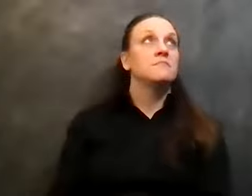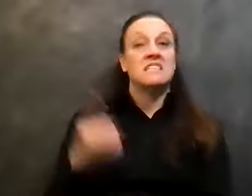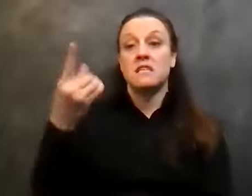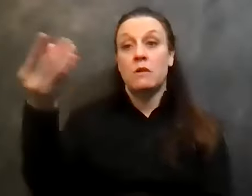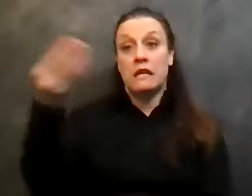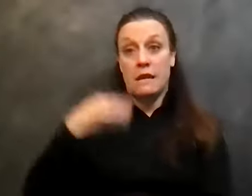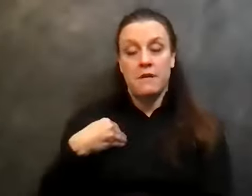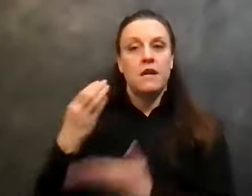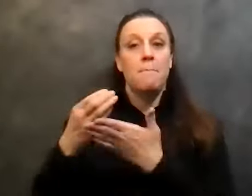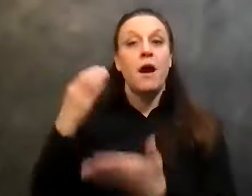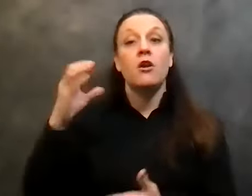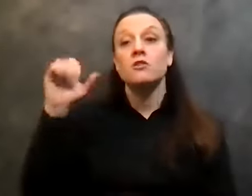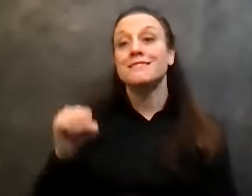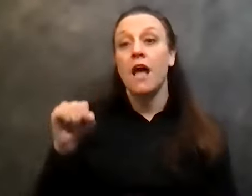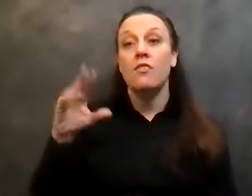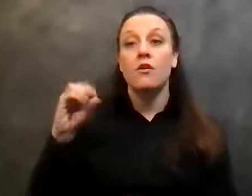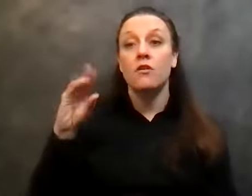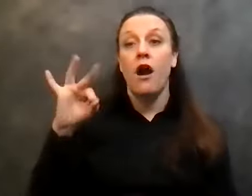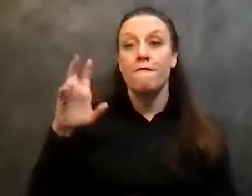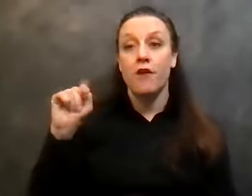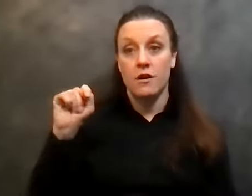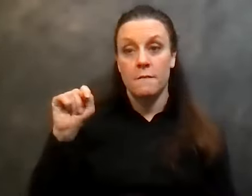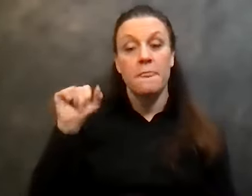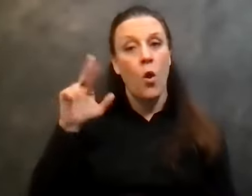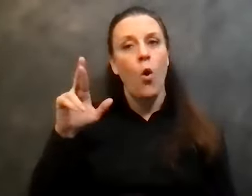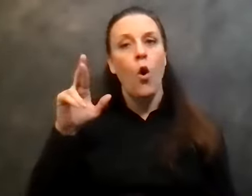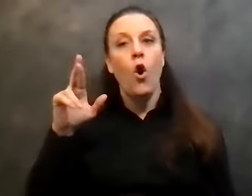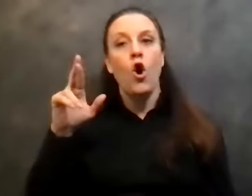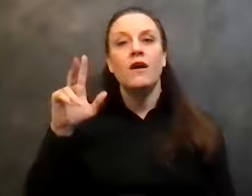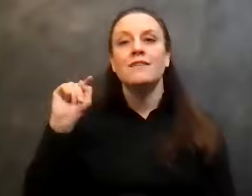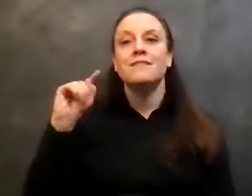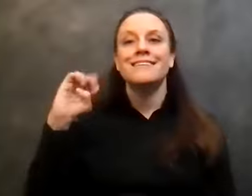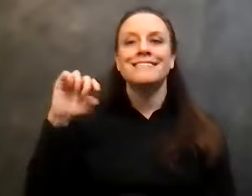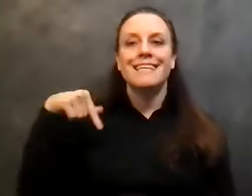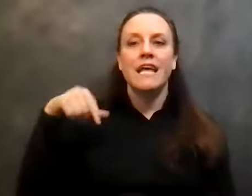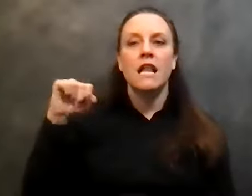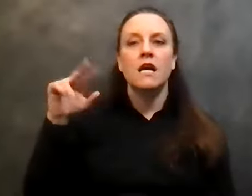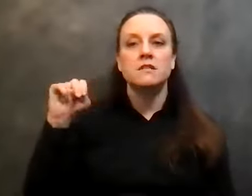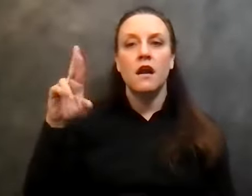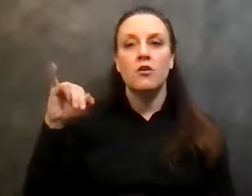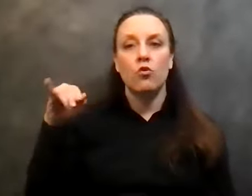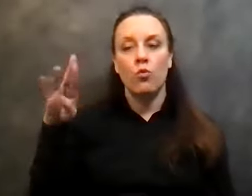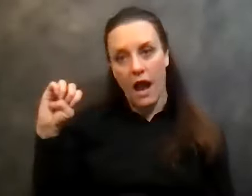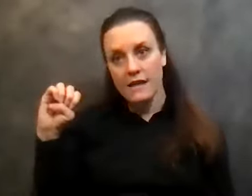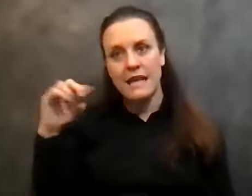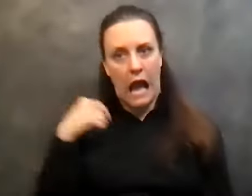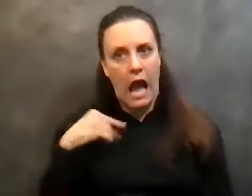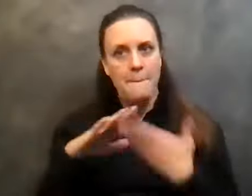bottle of Southern Comforter or we do, uh, tequila sunrises or something, I would be, I would become over-served